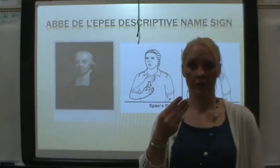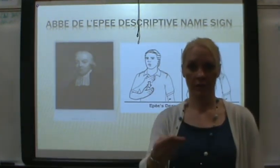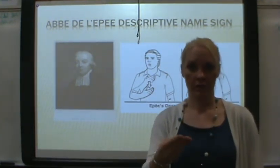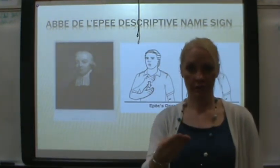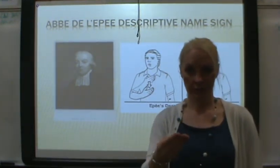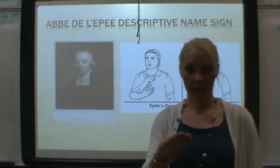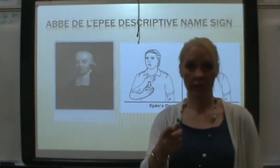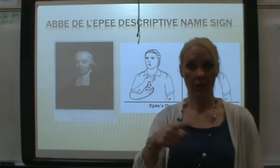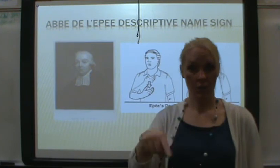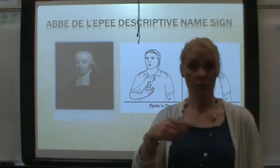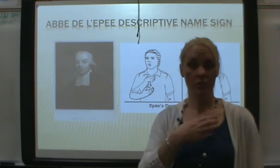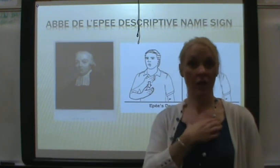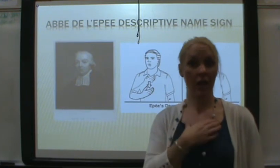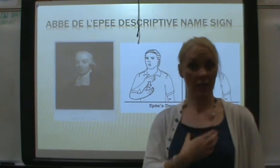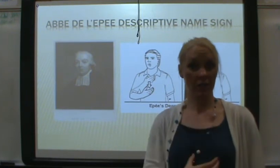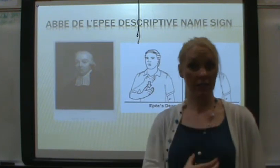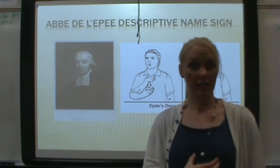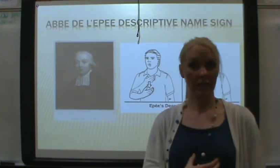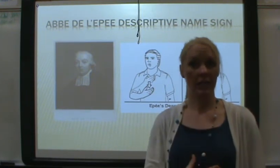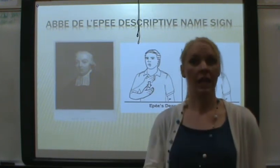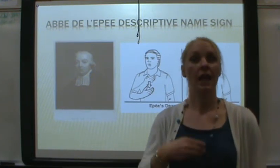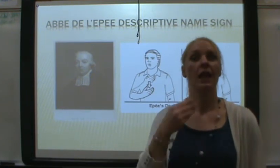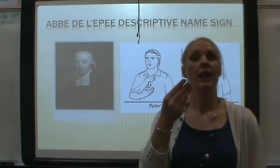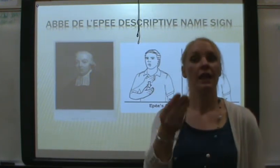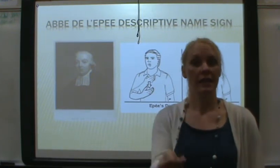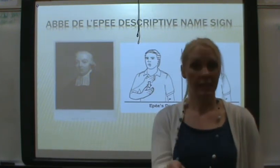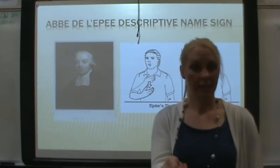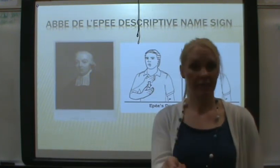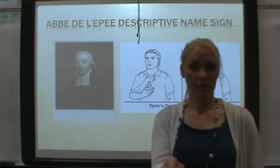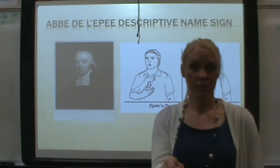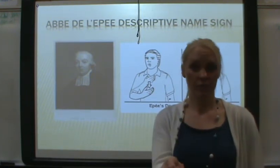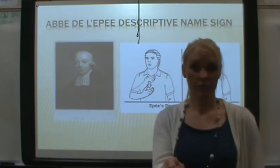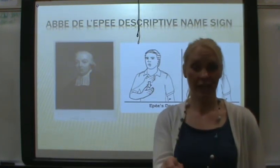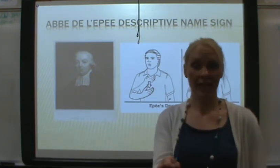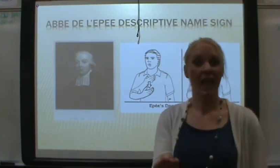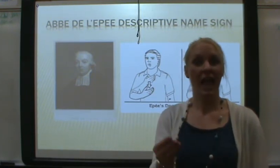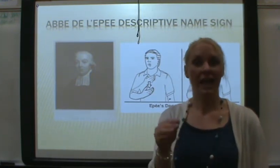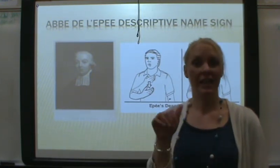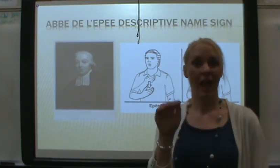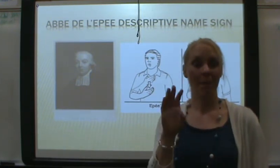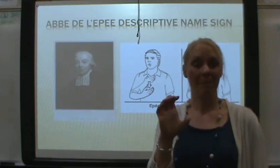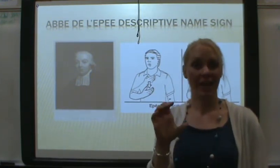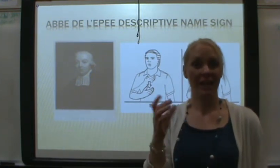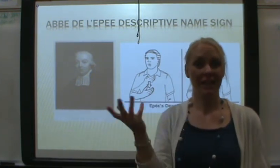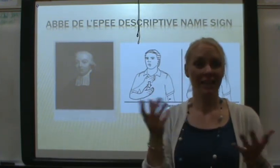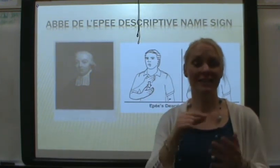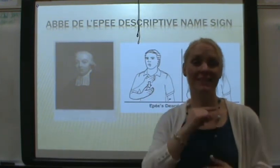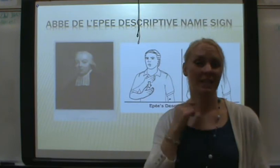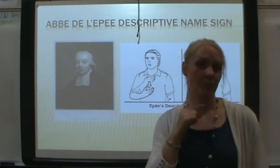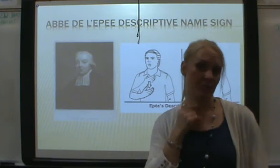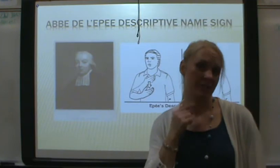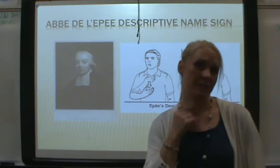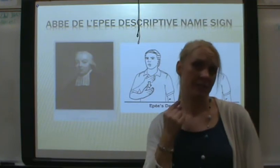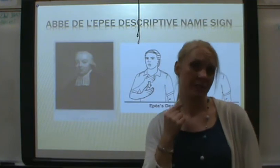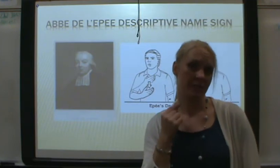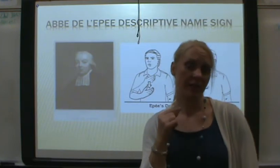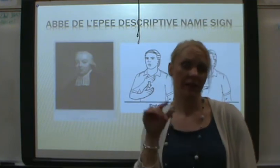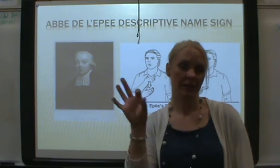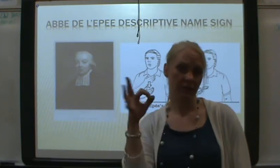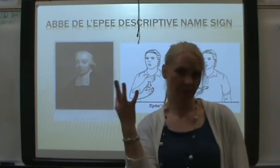Right? Those who are hungry. He gave to. Right? And Abbé is like a priest. Right? It's